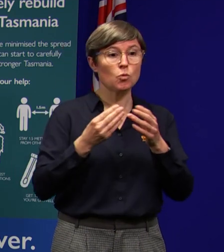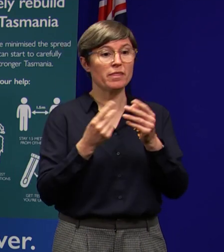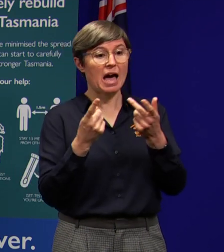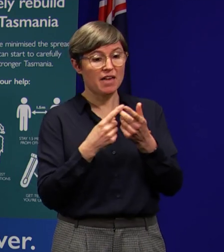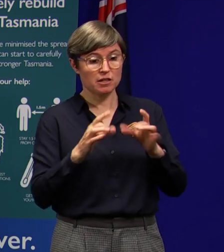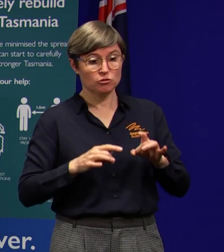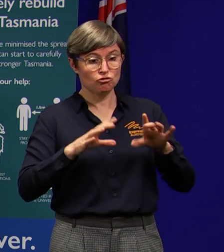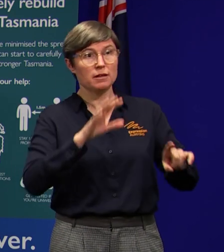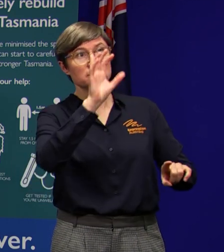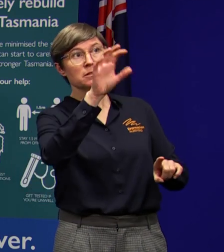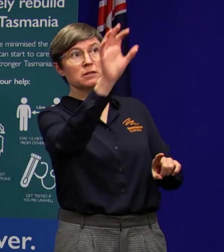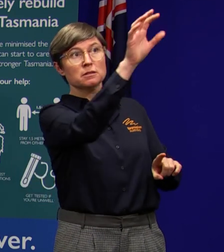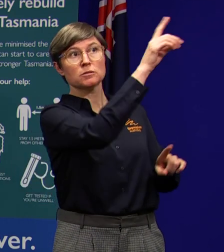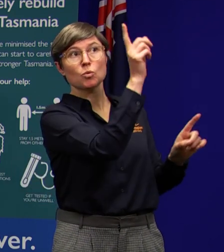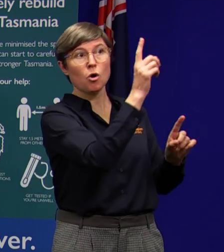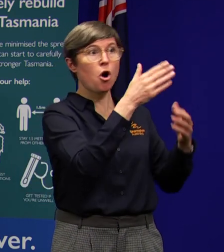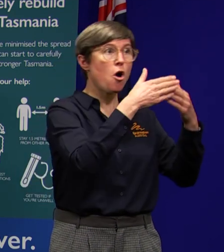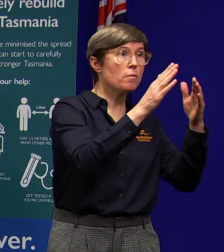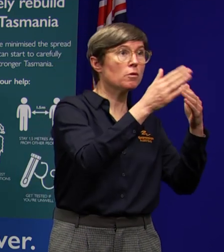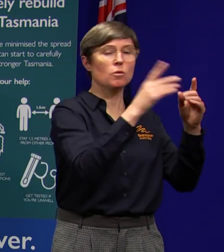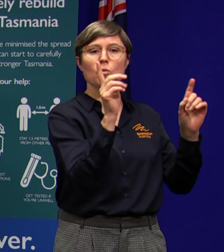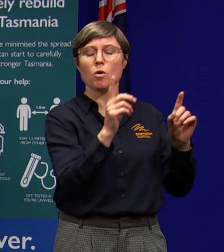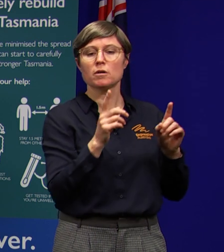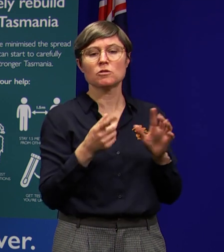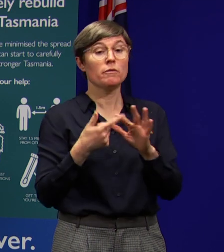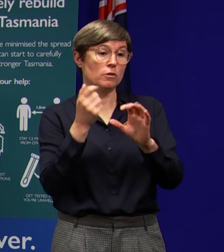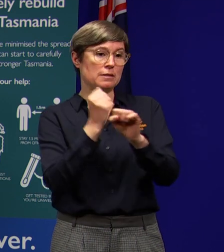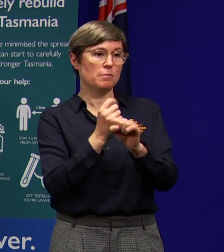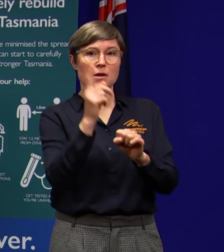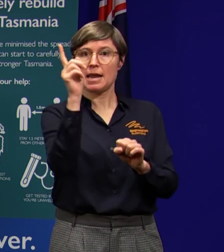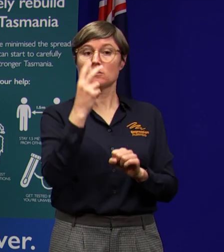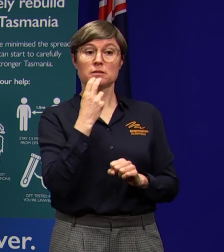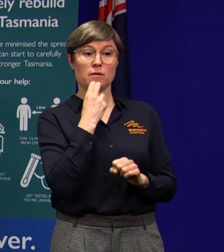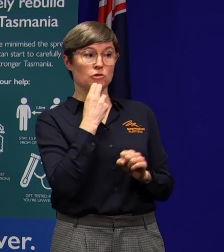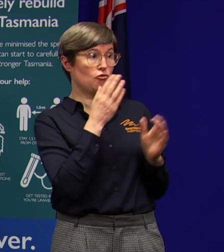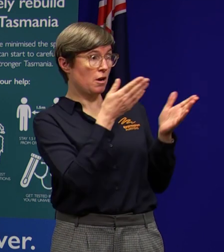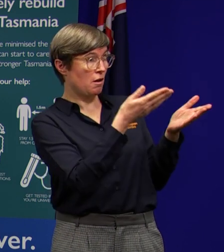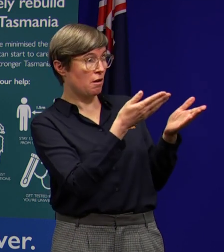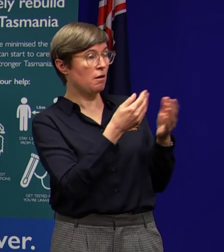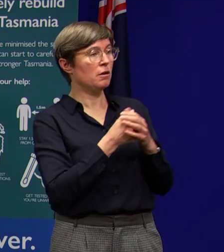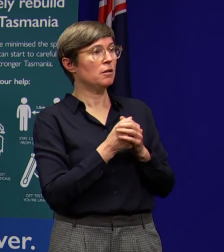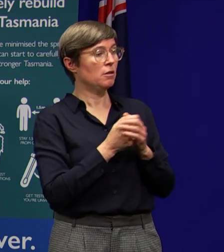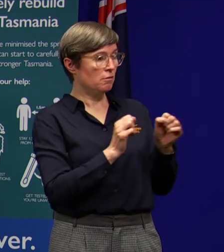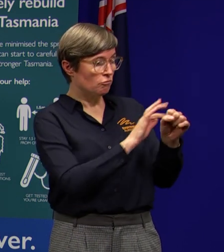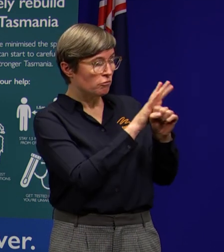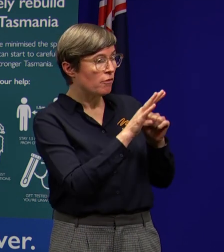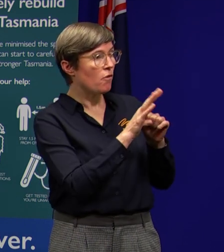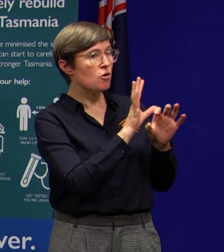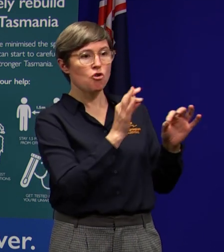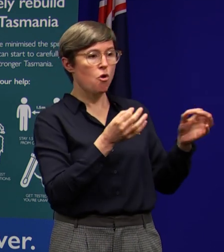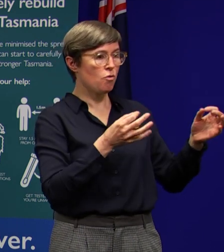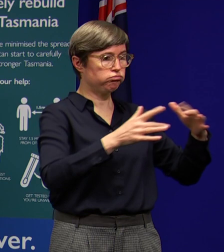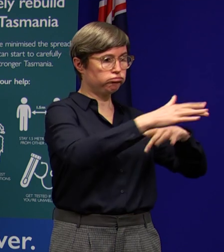there are some that are very safe at the moment. South Australia has no evidence of community transmission,